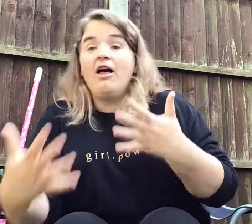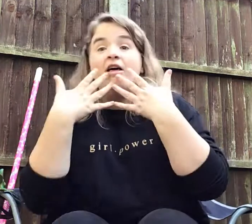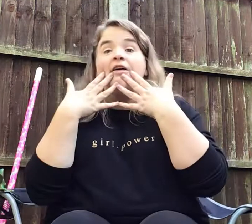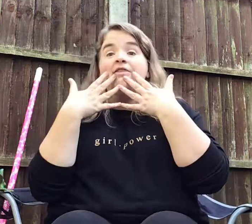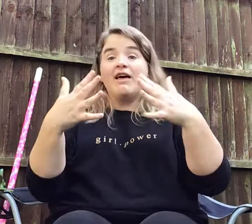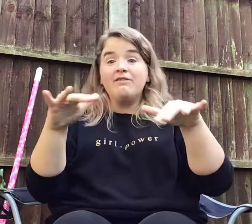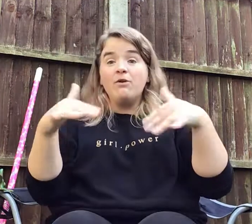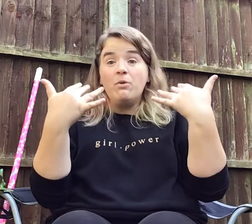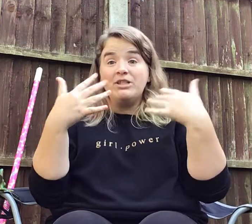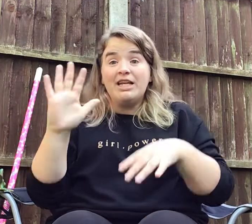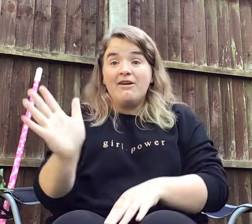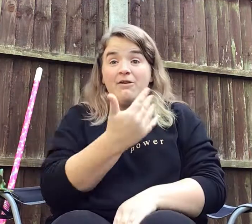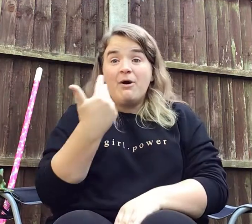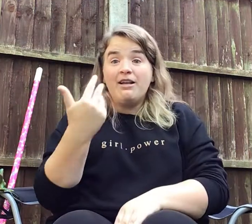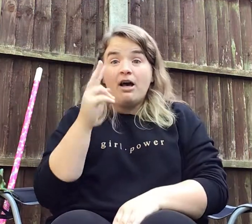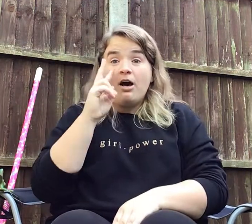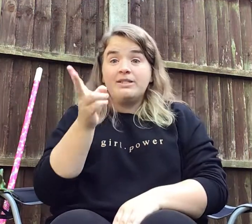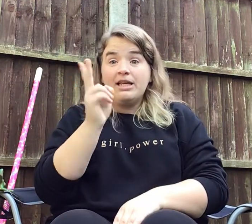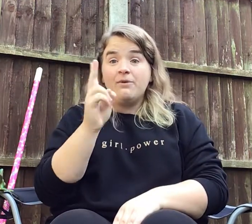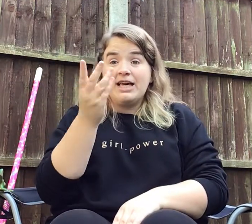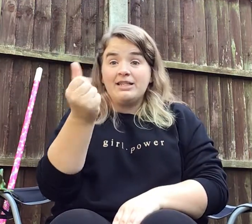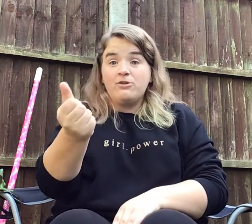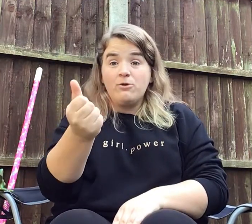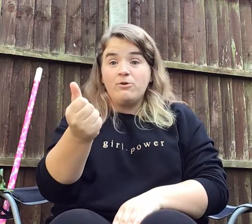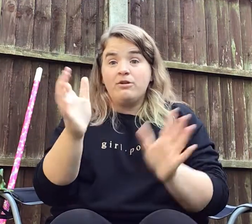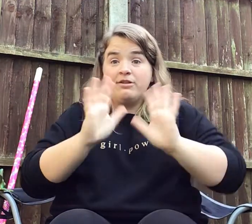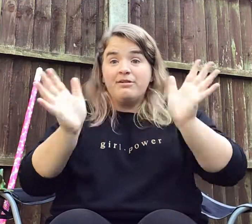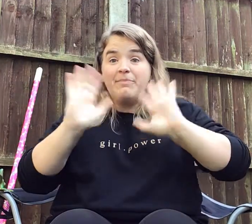Thanks for watching everyone! I'll see you again soon! Bye!